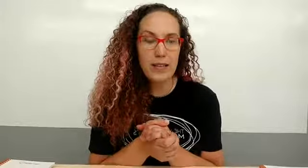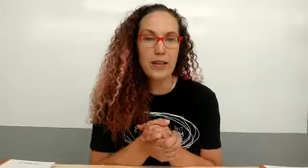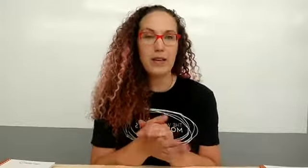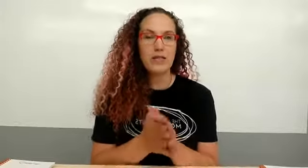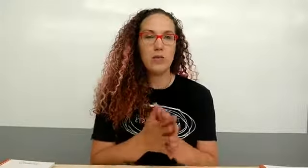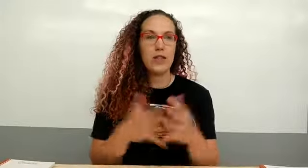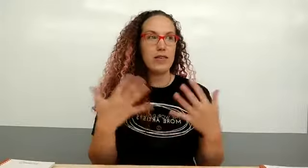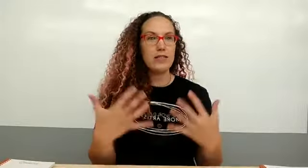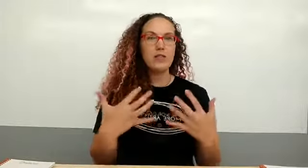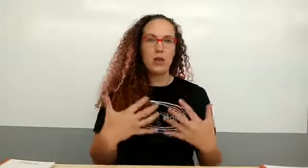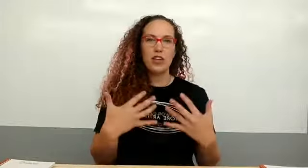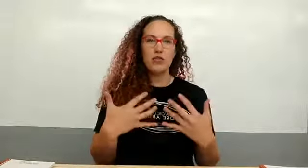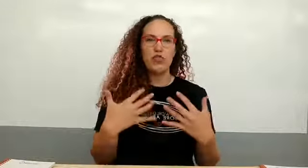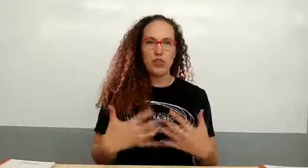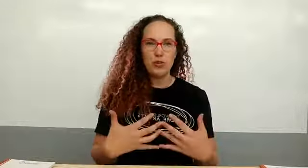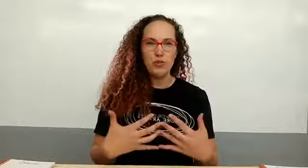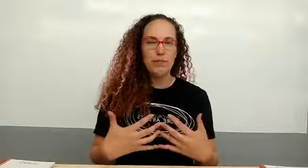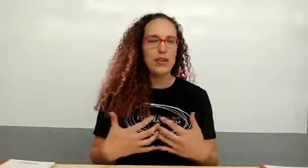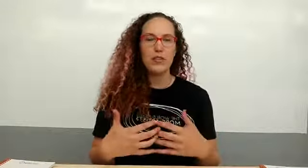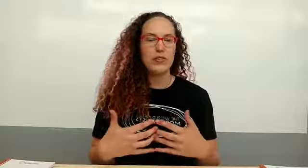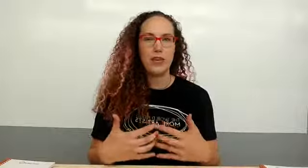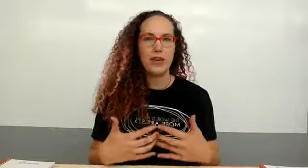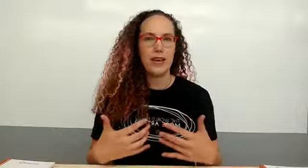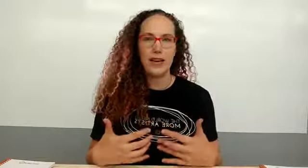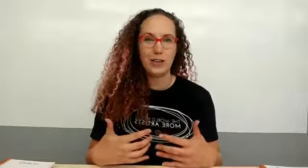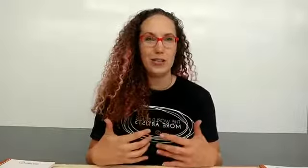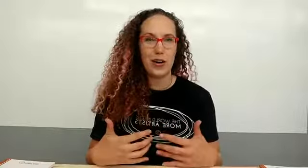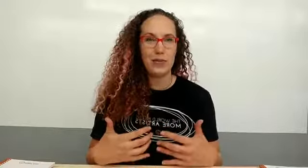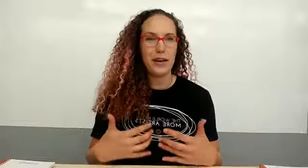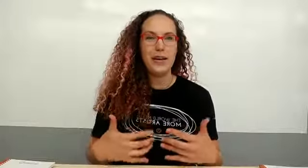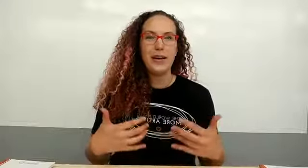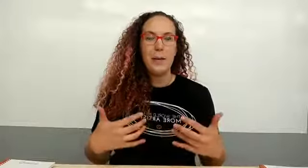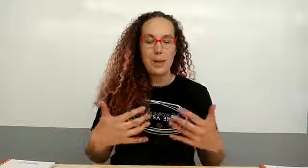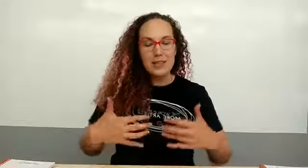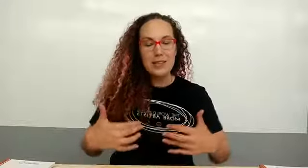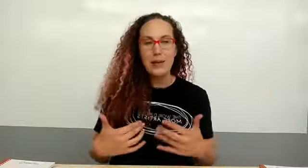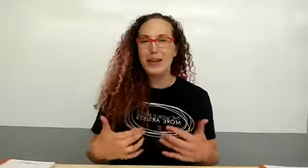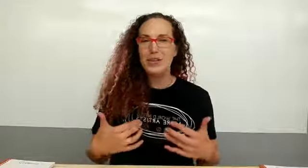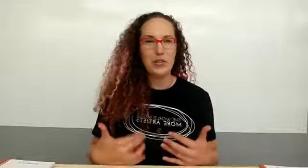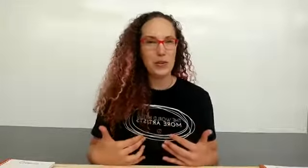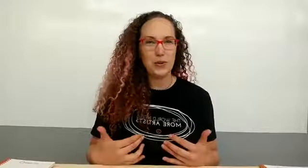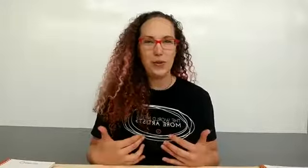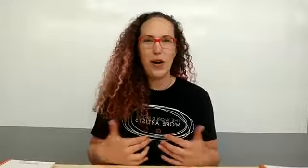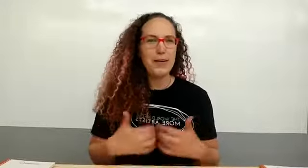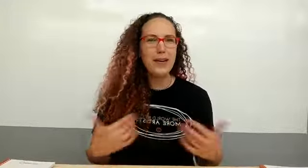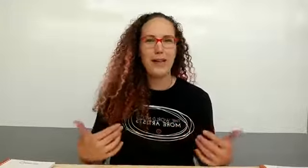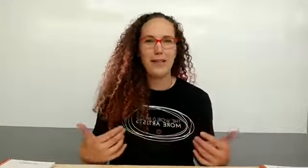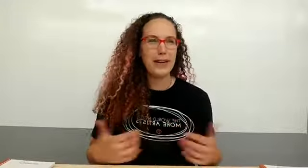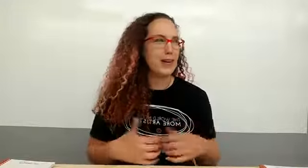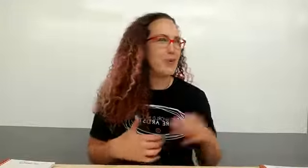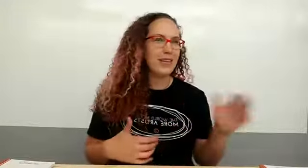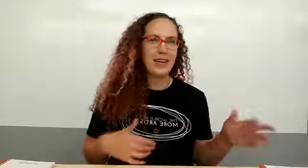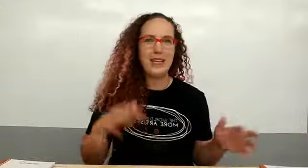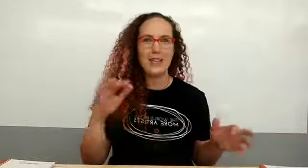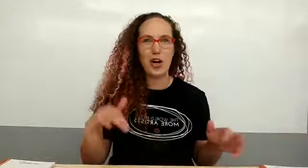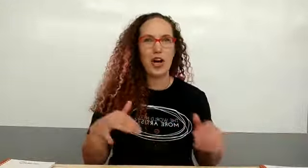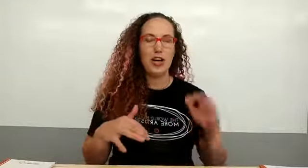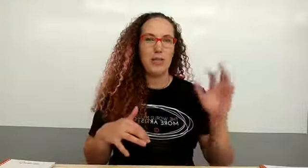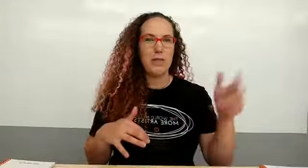things when this is what you do and it goes for anything not just art right but this is what I do all day long like I'm with kids and art and